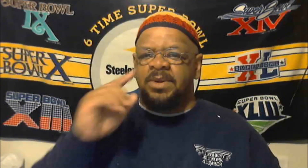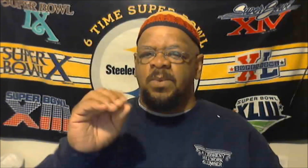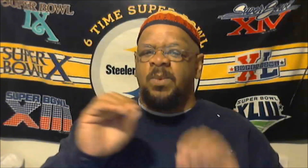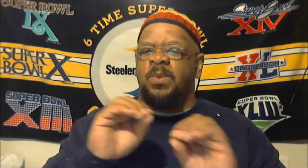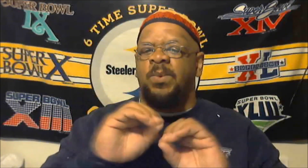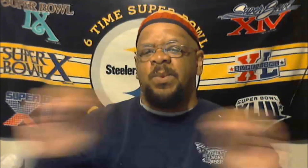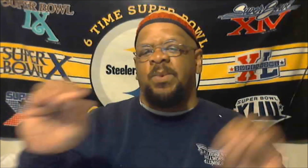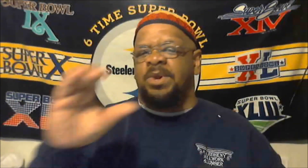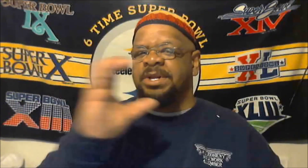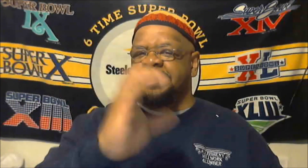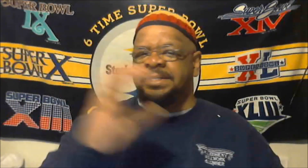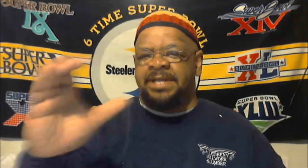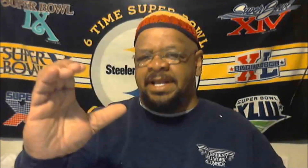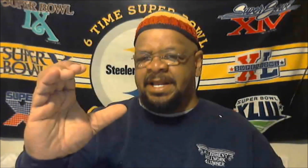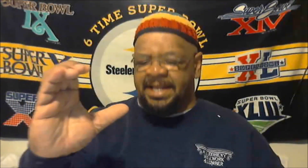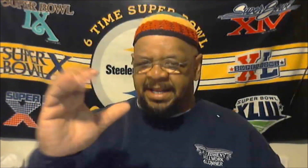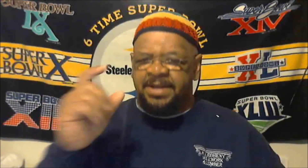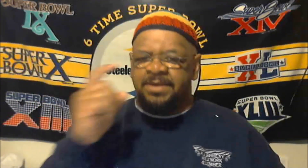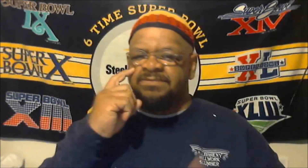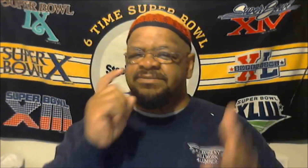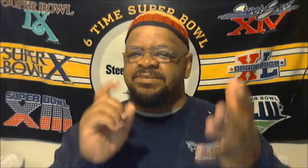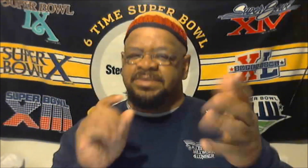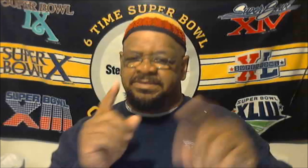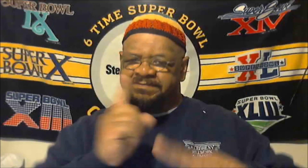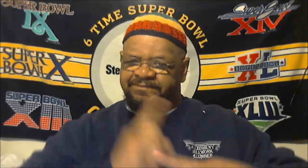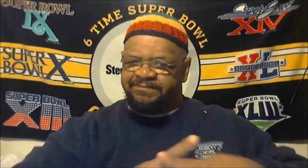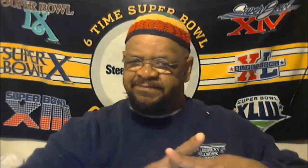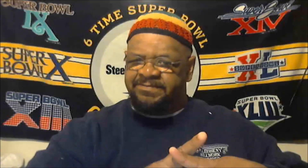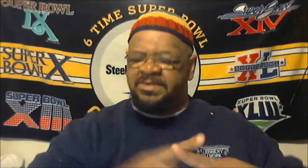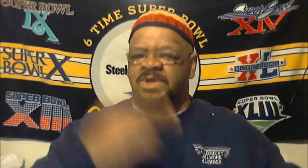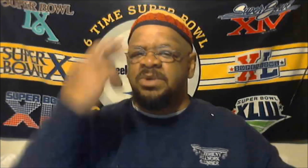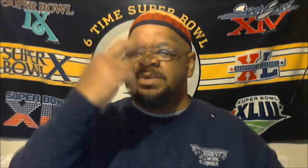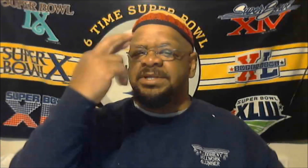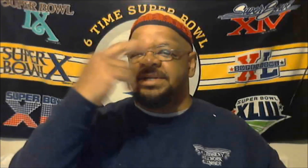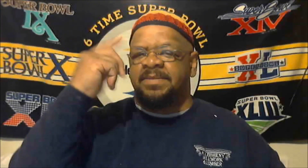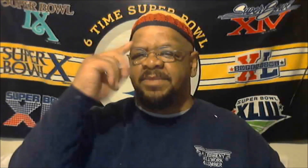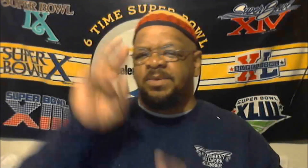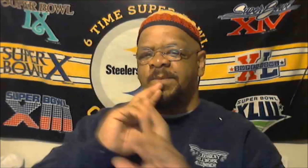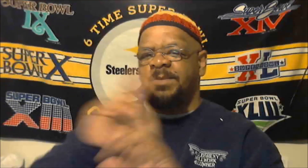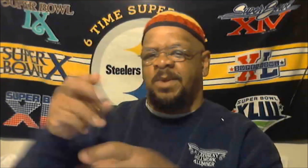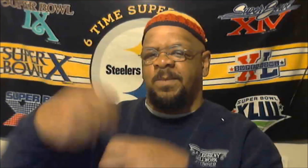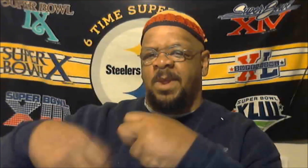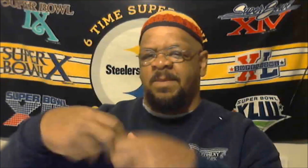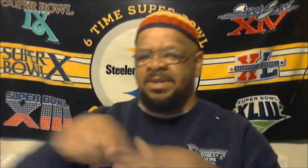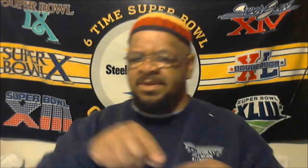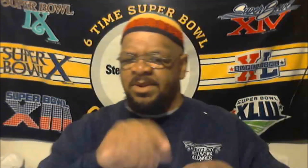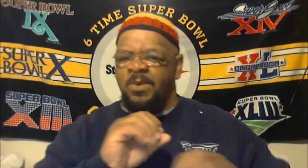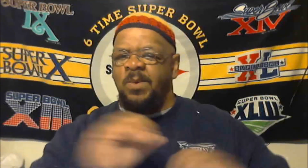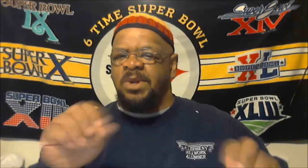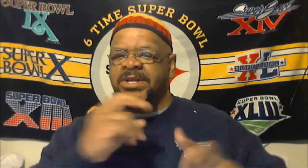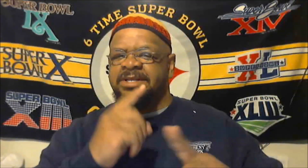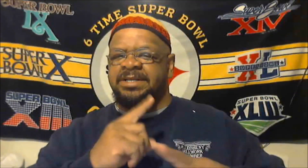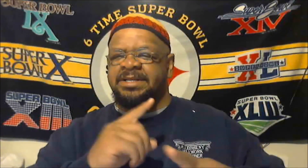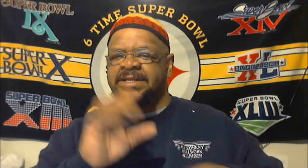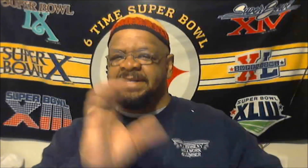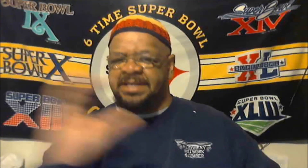And you'll get a lot of things. But the most army